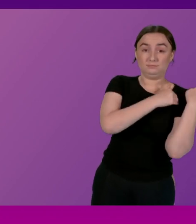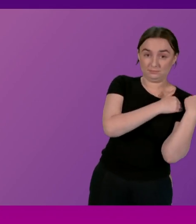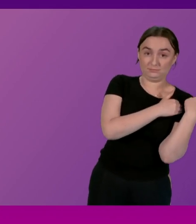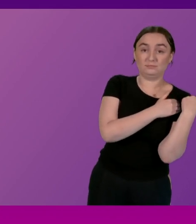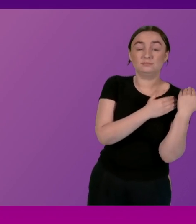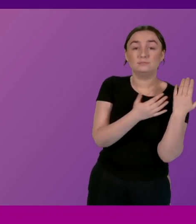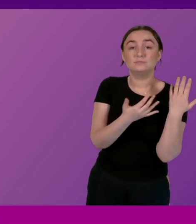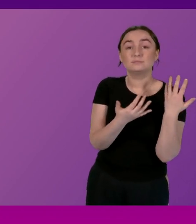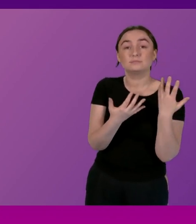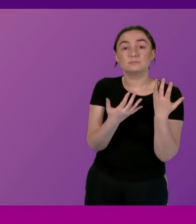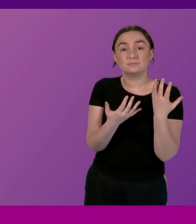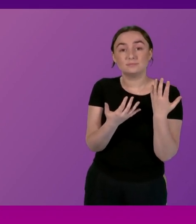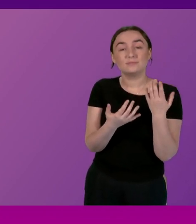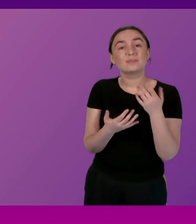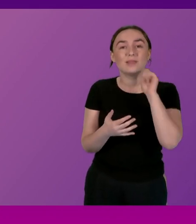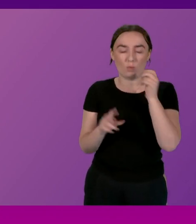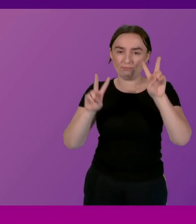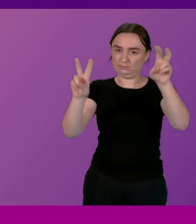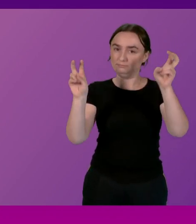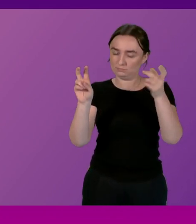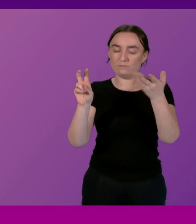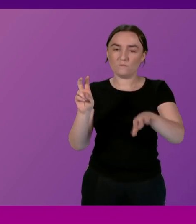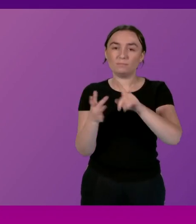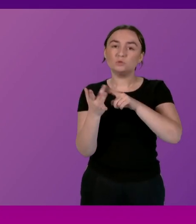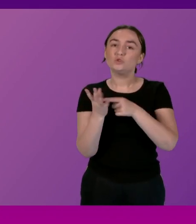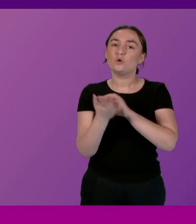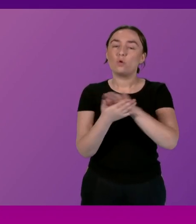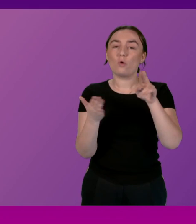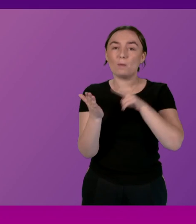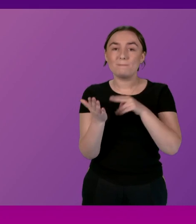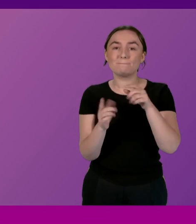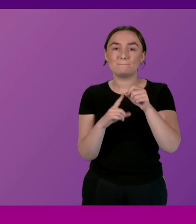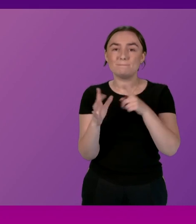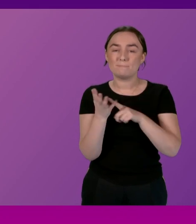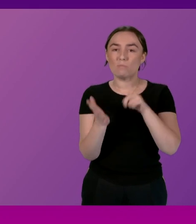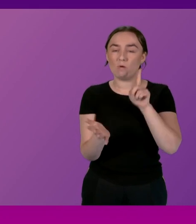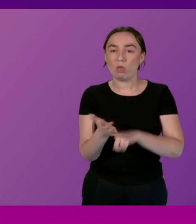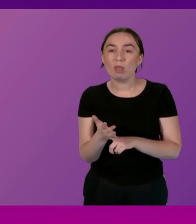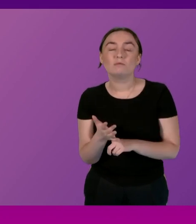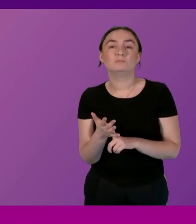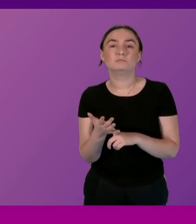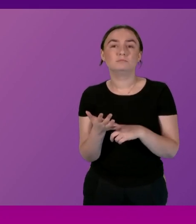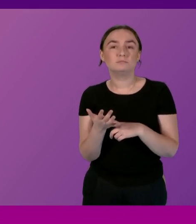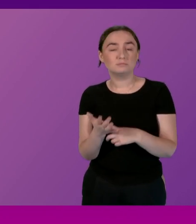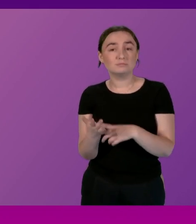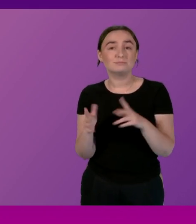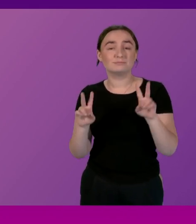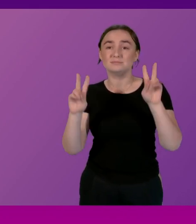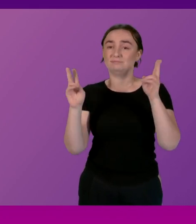and of course I'll just quote from John Paul Marks Permanent Secretary in the Finance and Public Administration Committee